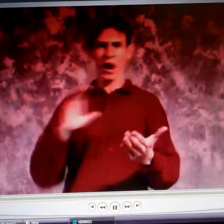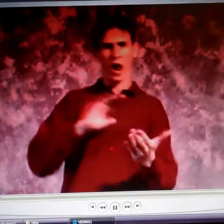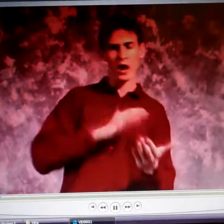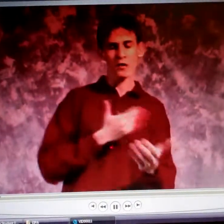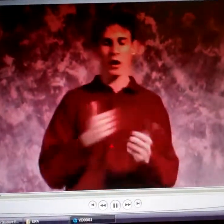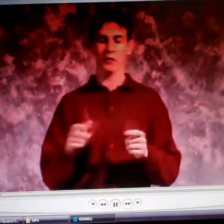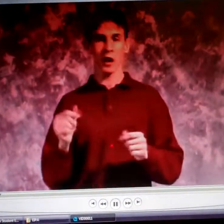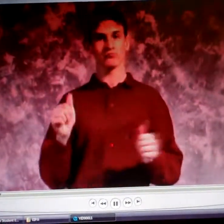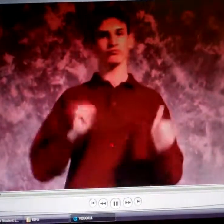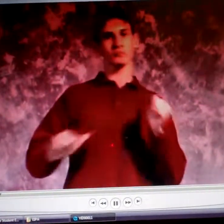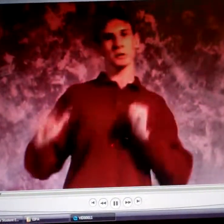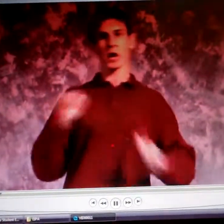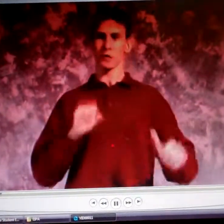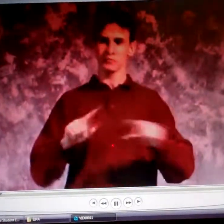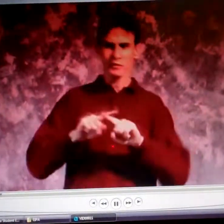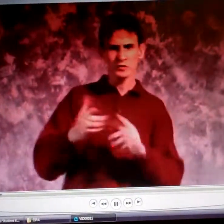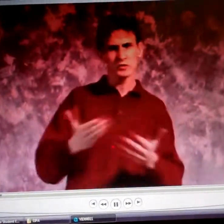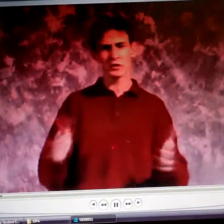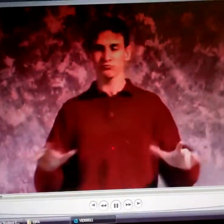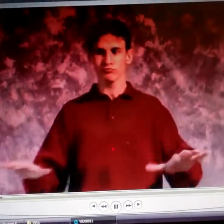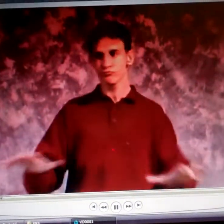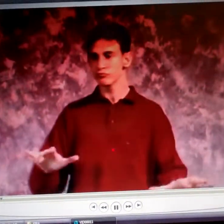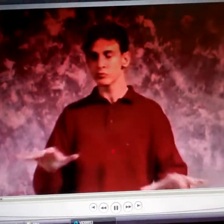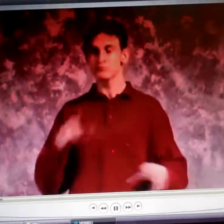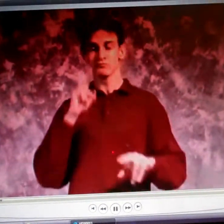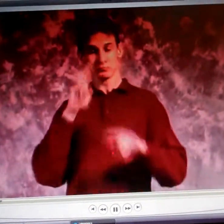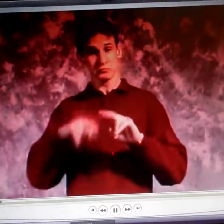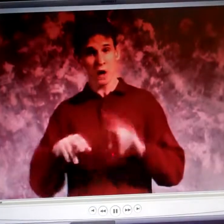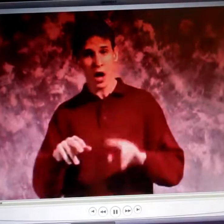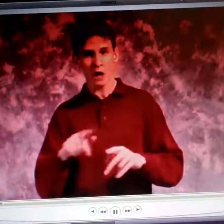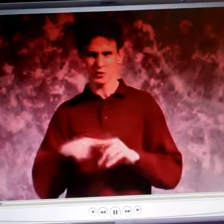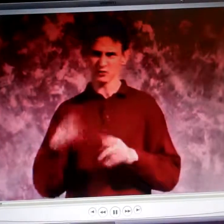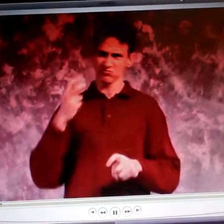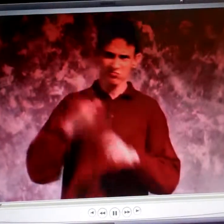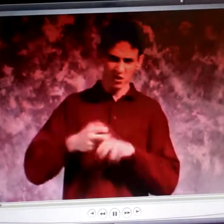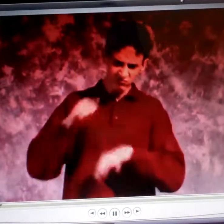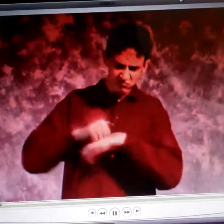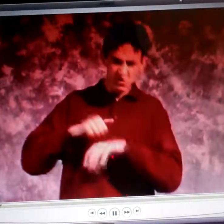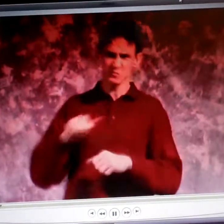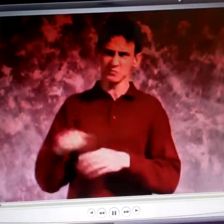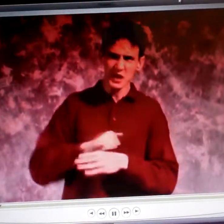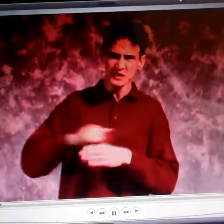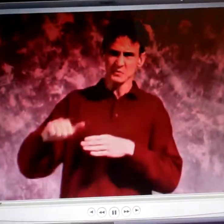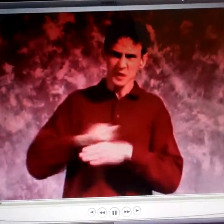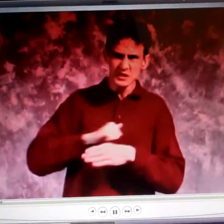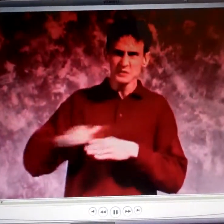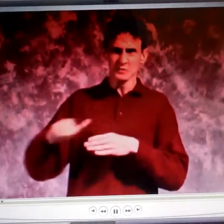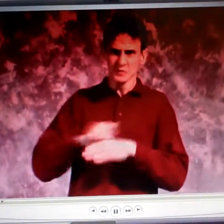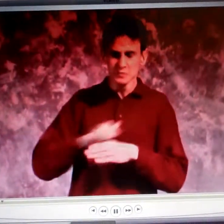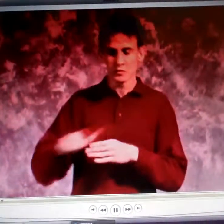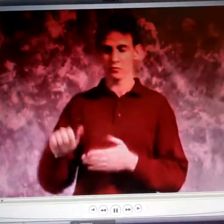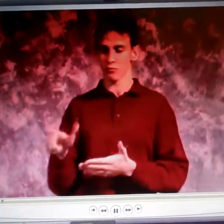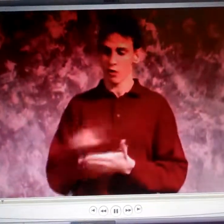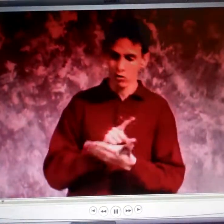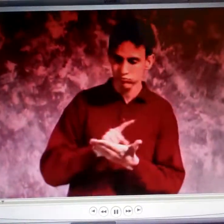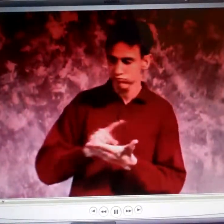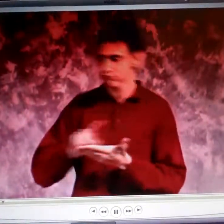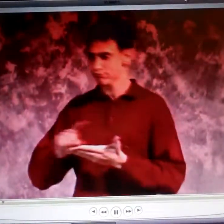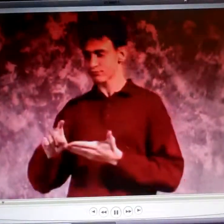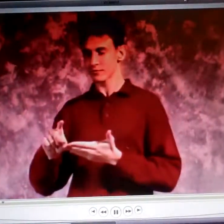And we do a lot of different things like music, performing, just hanging out. And there was a lot of hard